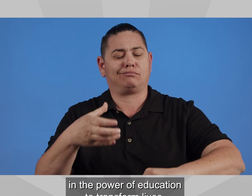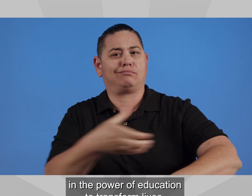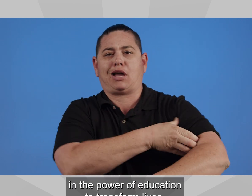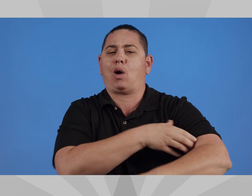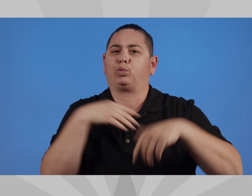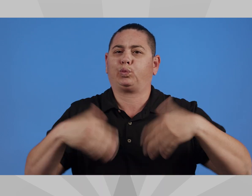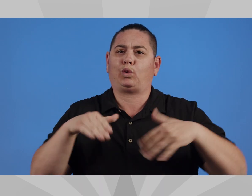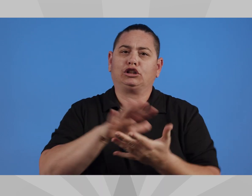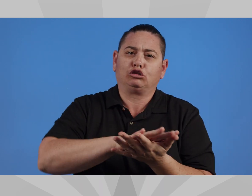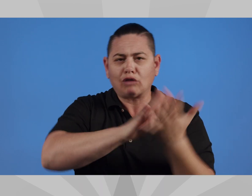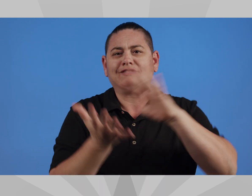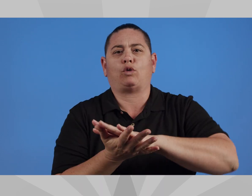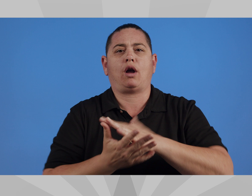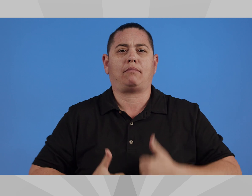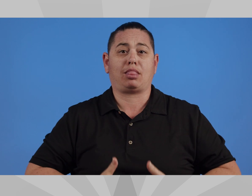lives.